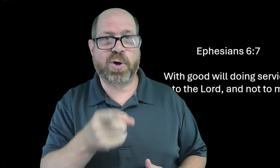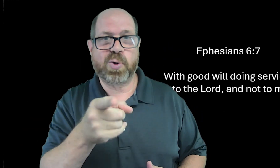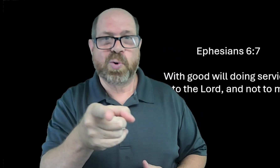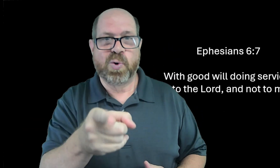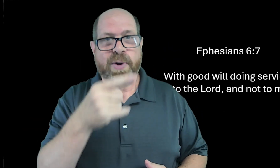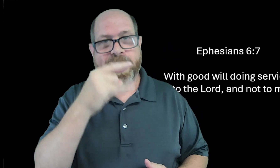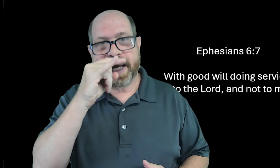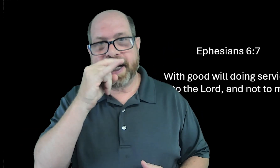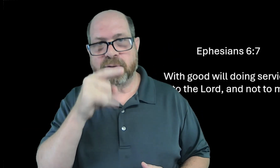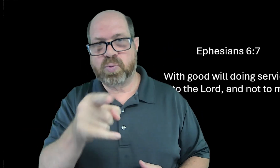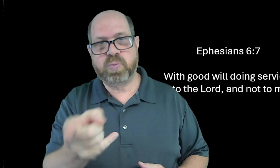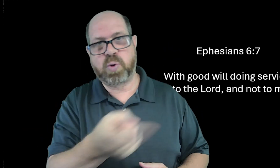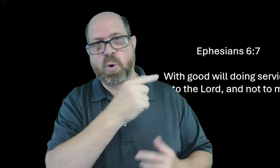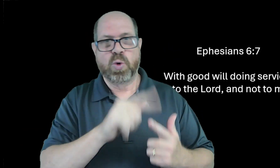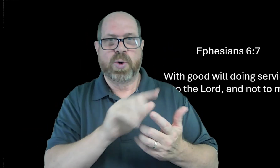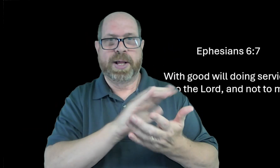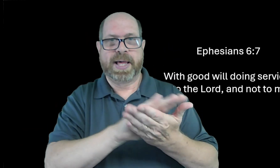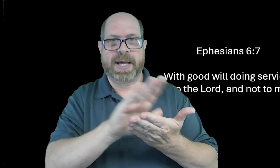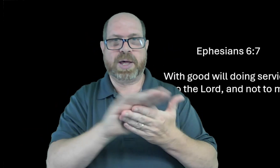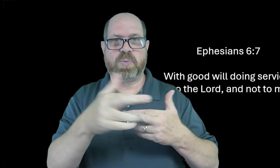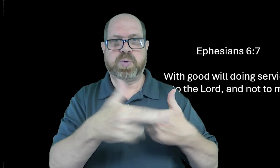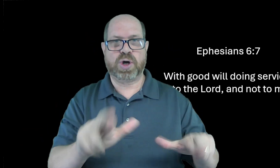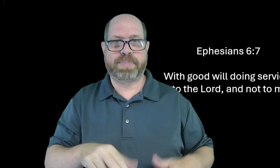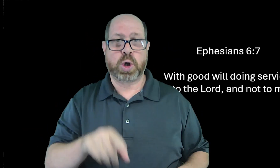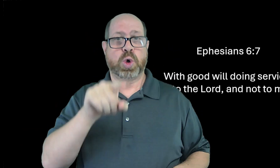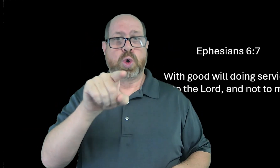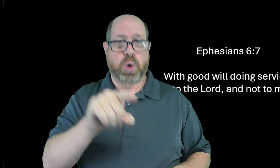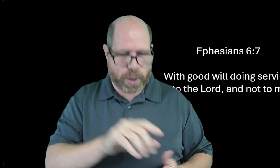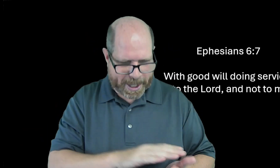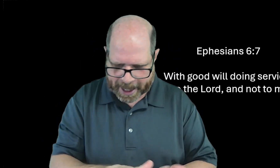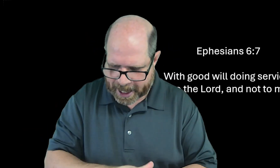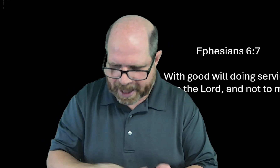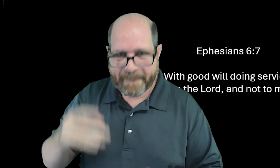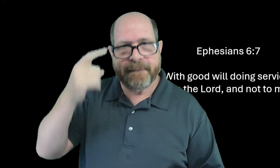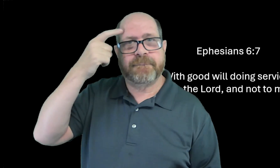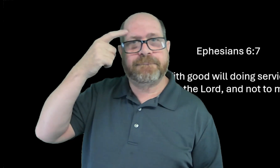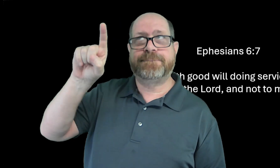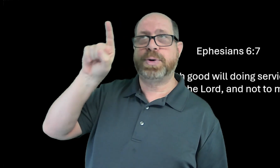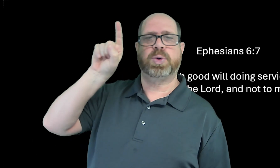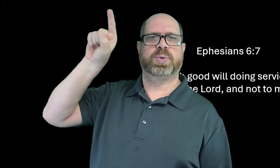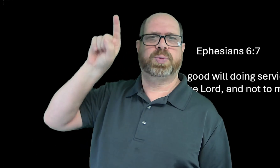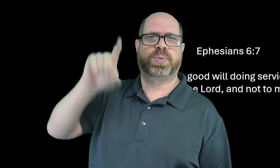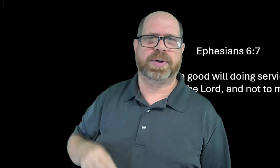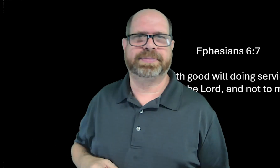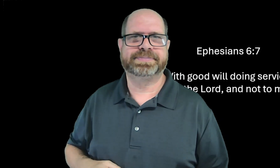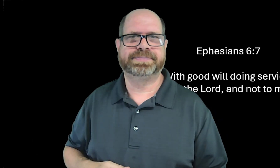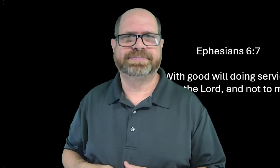maybe your parents told you when you were kids to clean your room you can clean your room for god